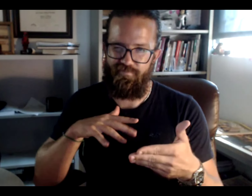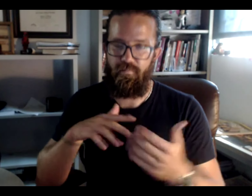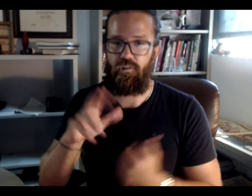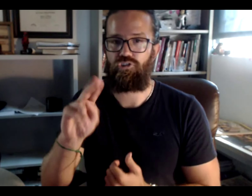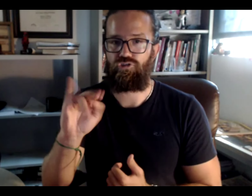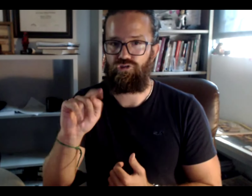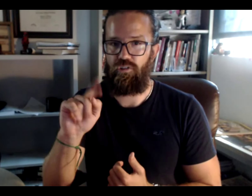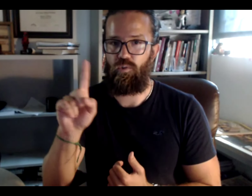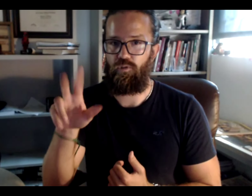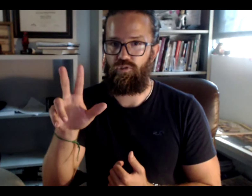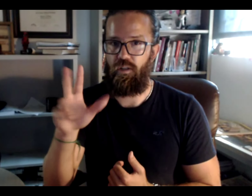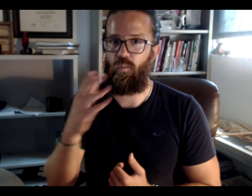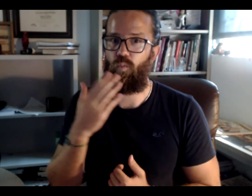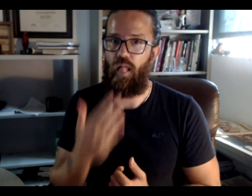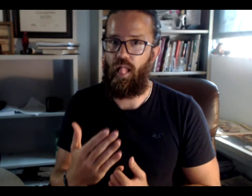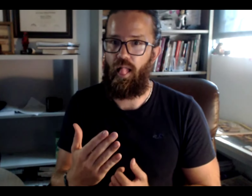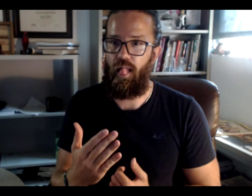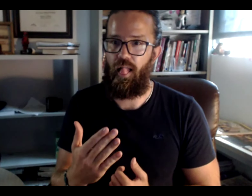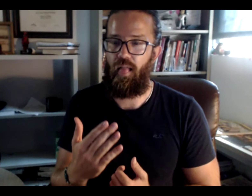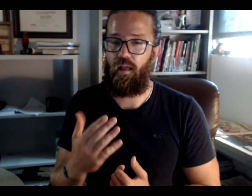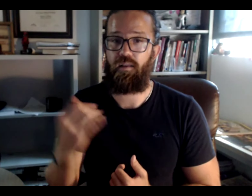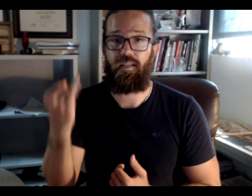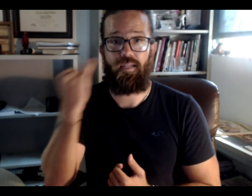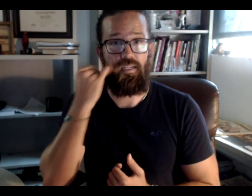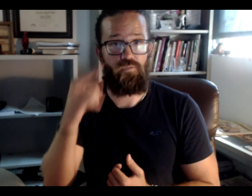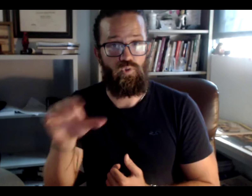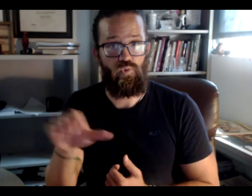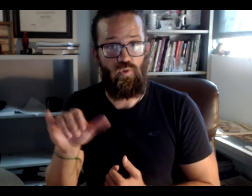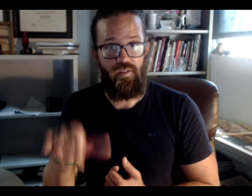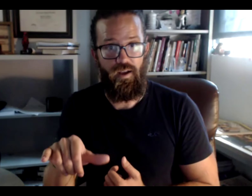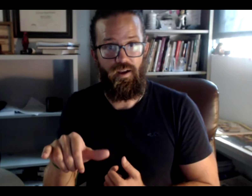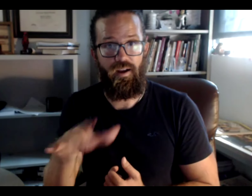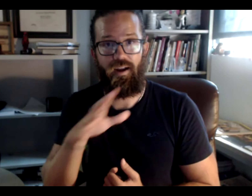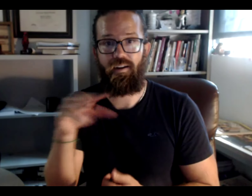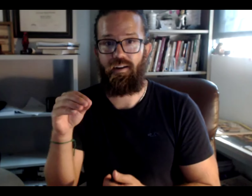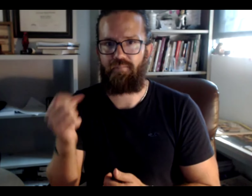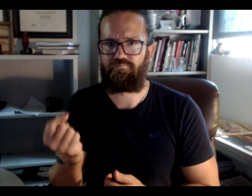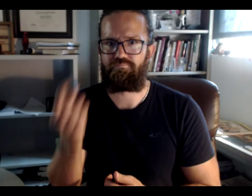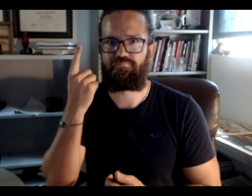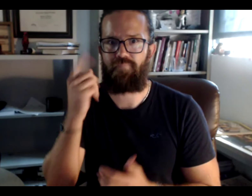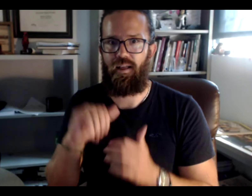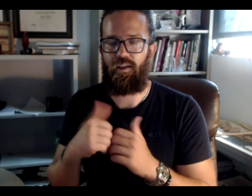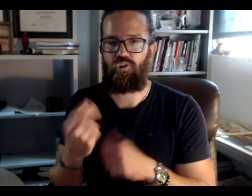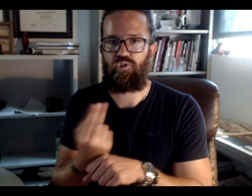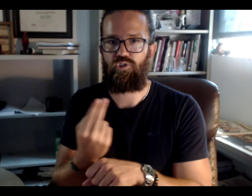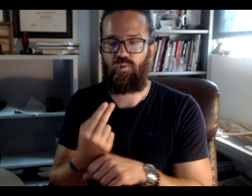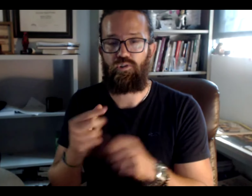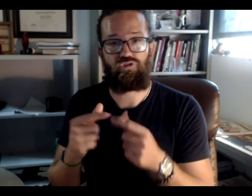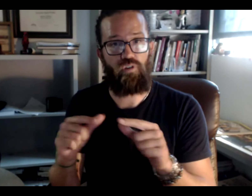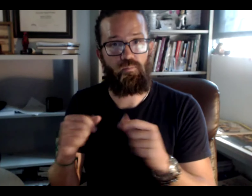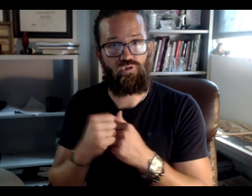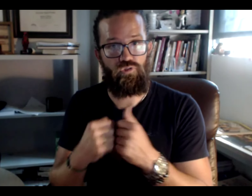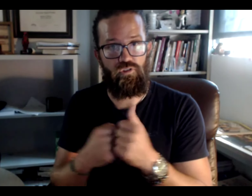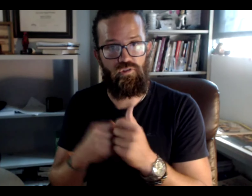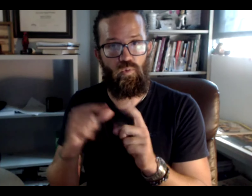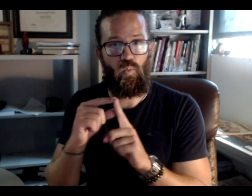and so forth. So, please study unit 1.3 well. And if you do that, then you'll have a